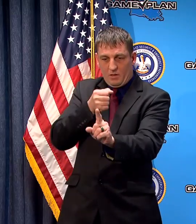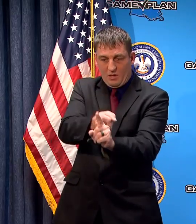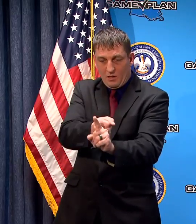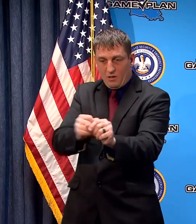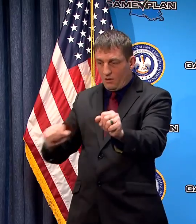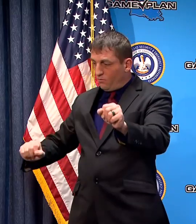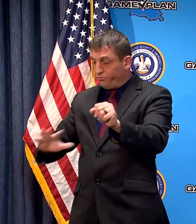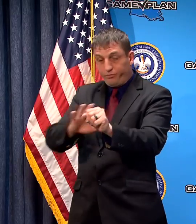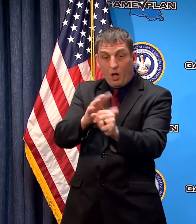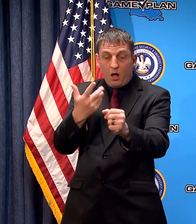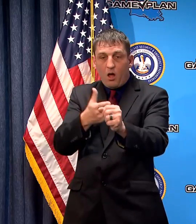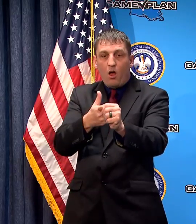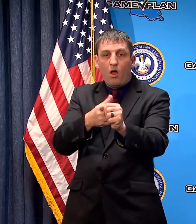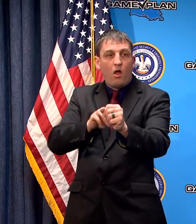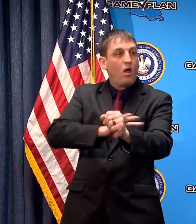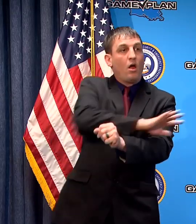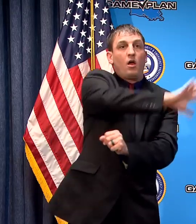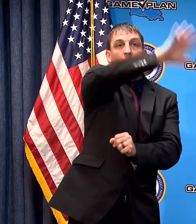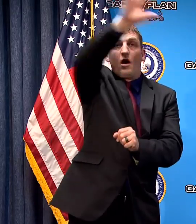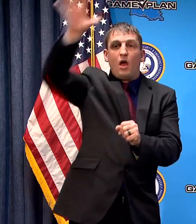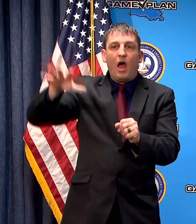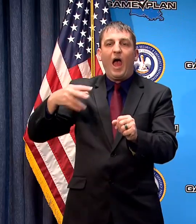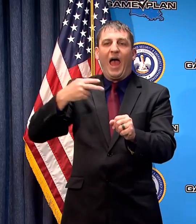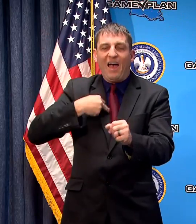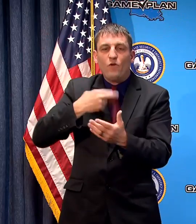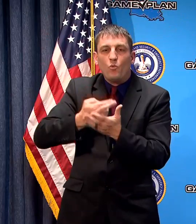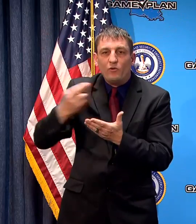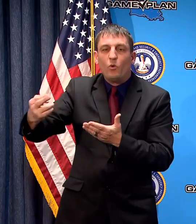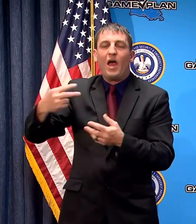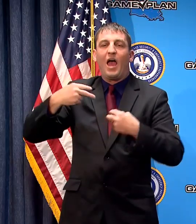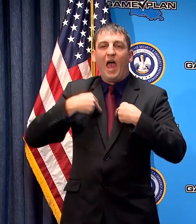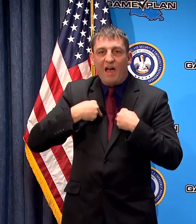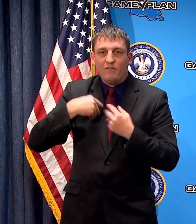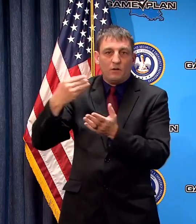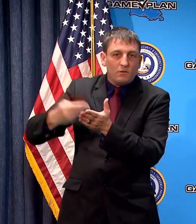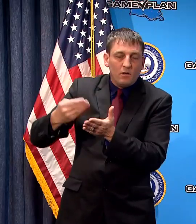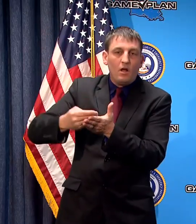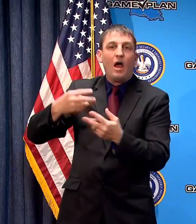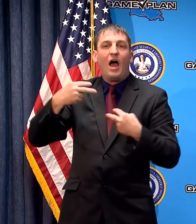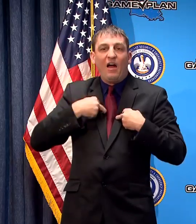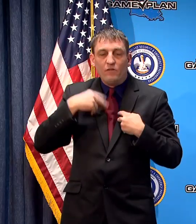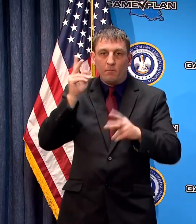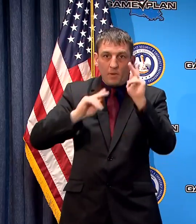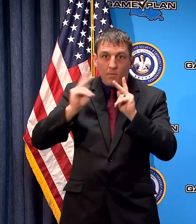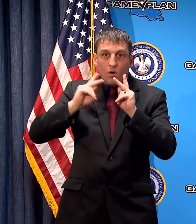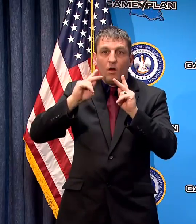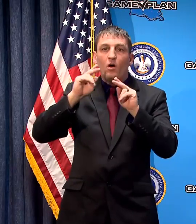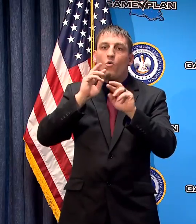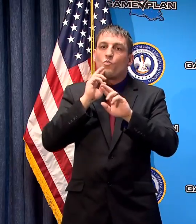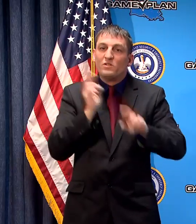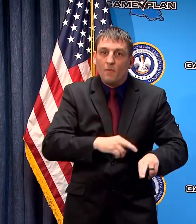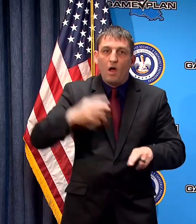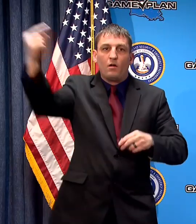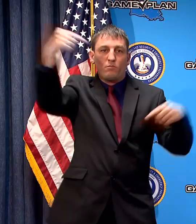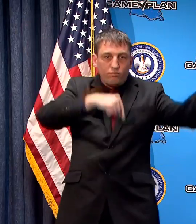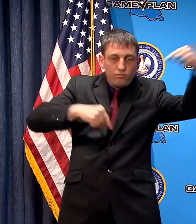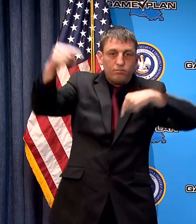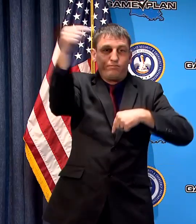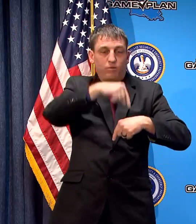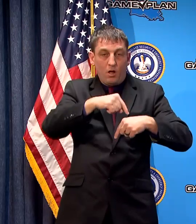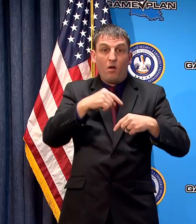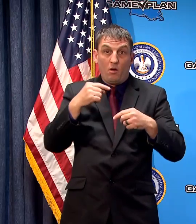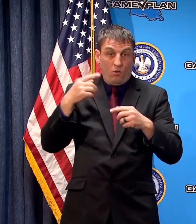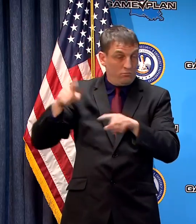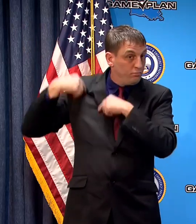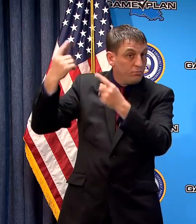rest of the country and the federal government can marshal resources and personnel dollars and they can respond pretty quickly and generously and they always have and we very